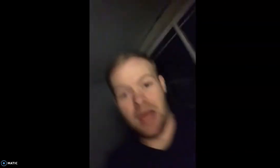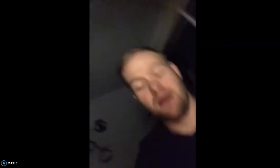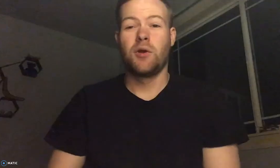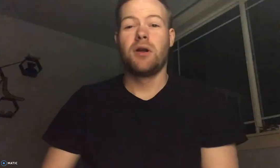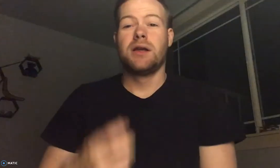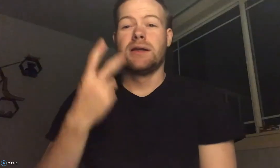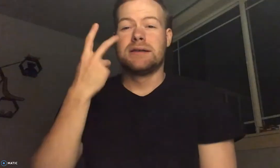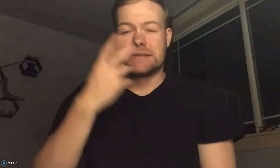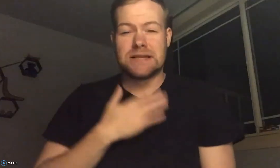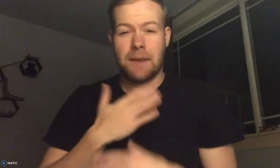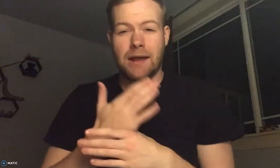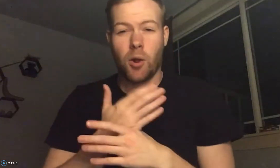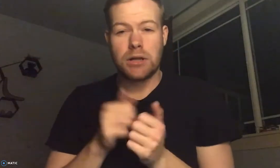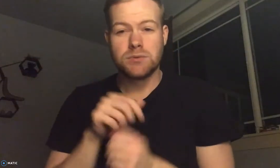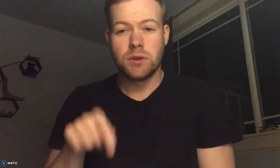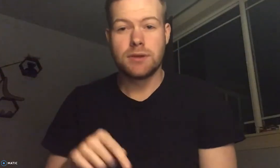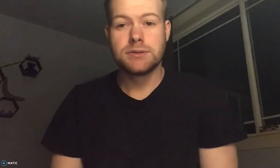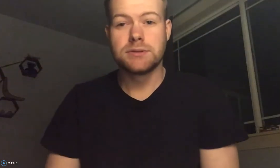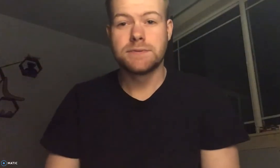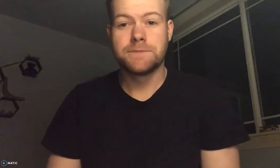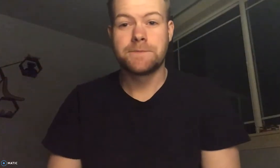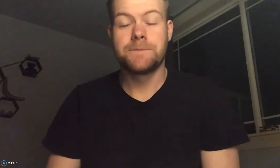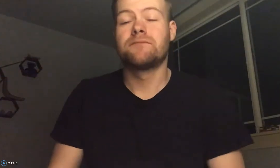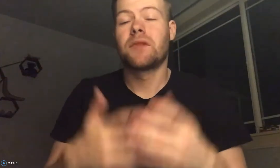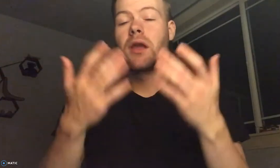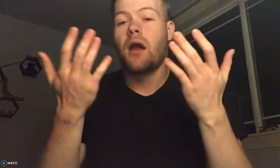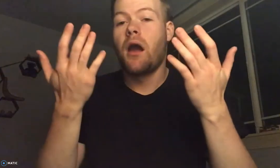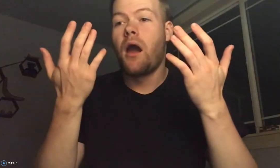And I can't do this. I have to switch it back. This is very frustrating.